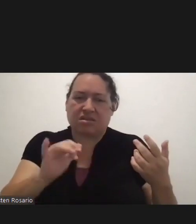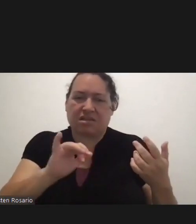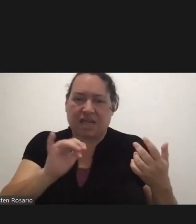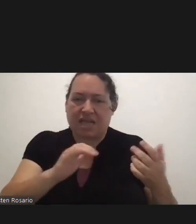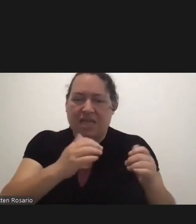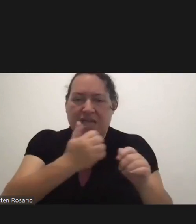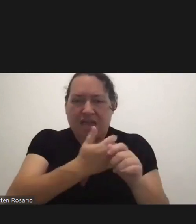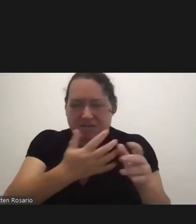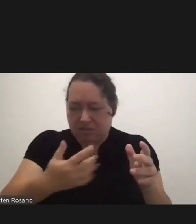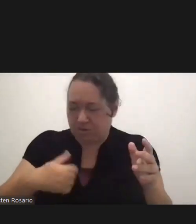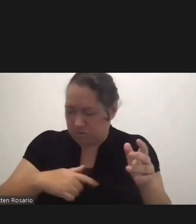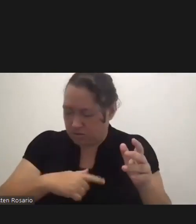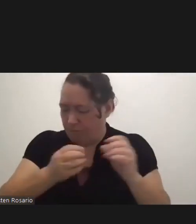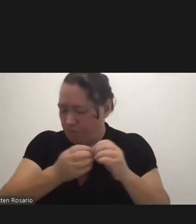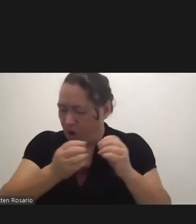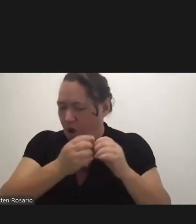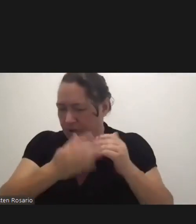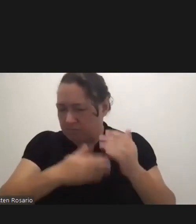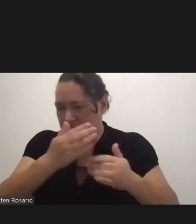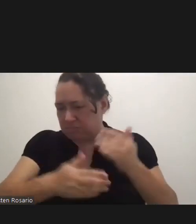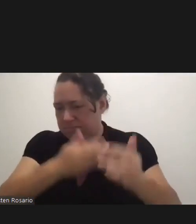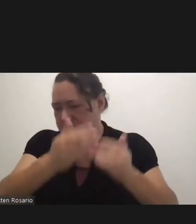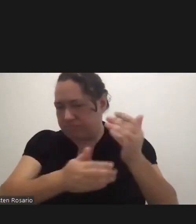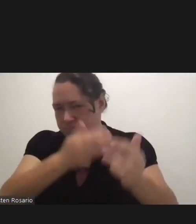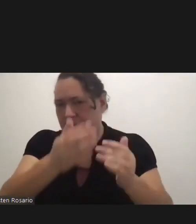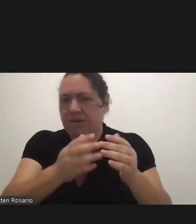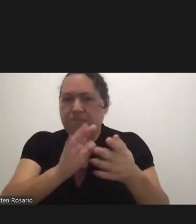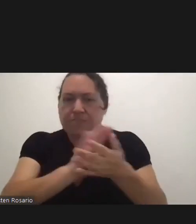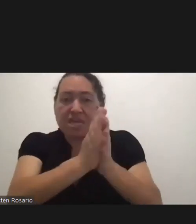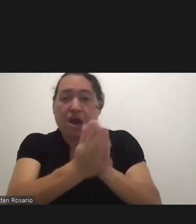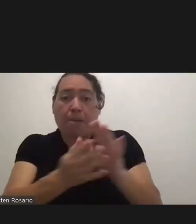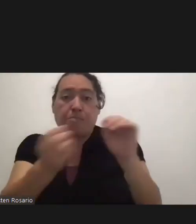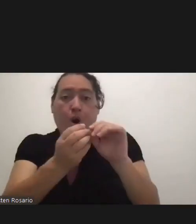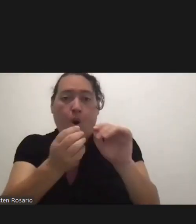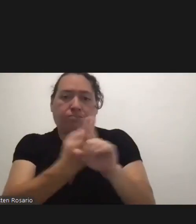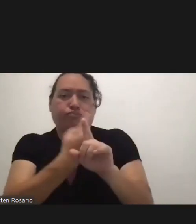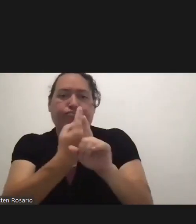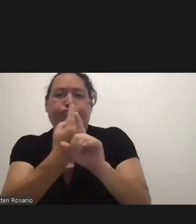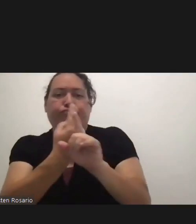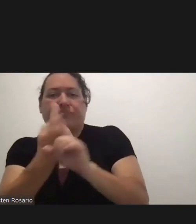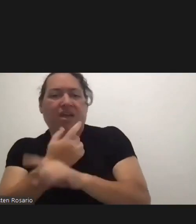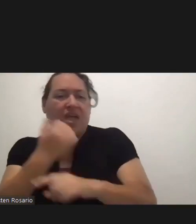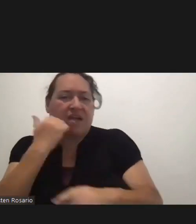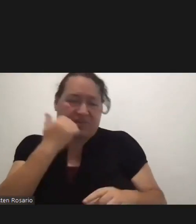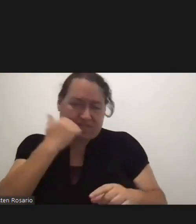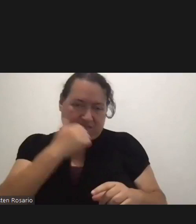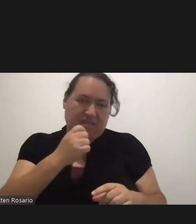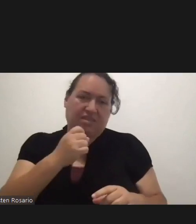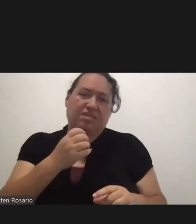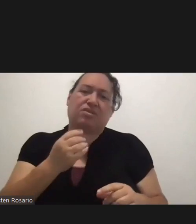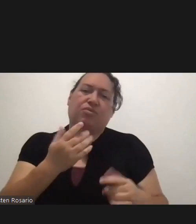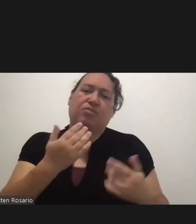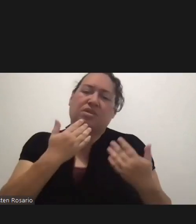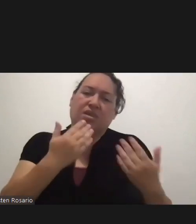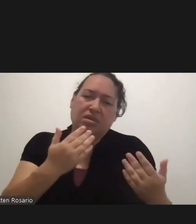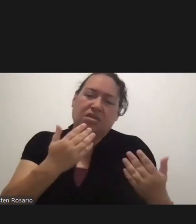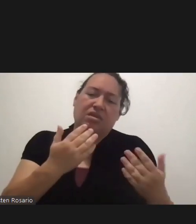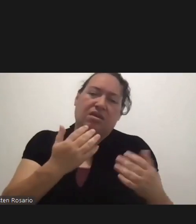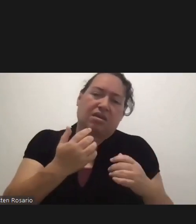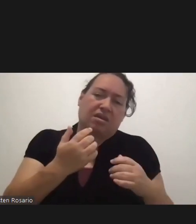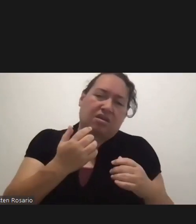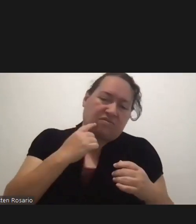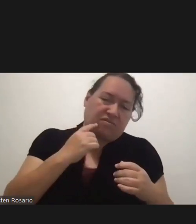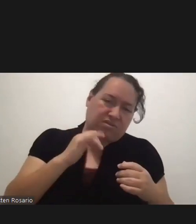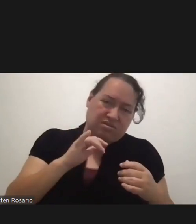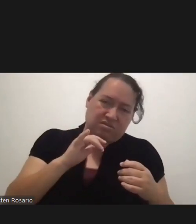every single day. And so that's going to happen here. And so we appreciate everyone's patience with this. Can I just add